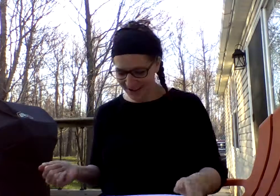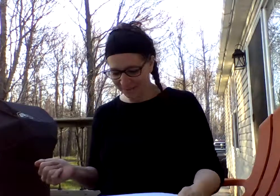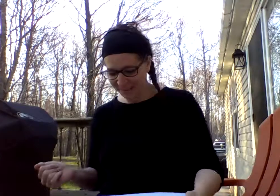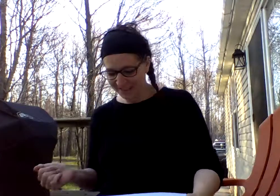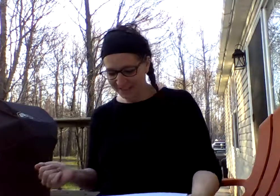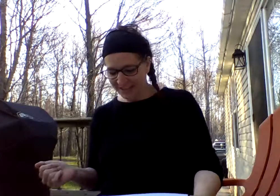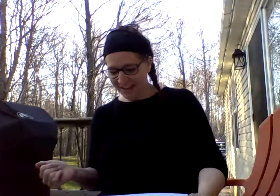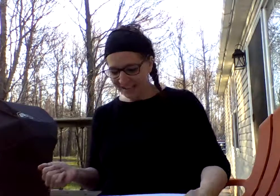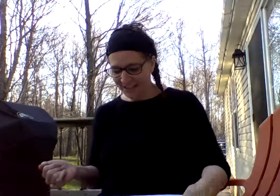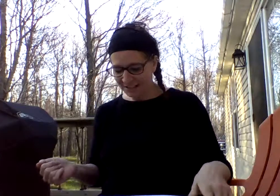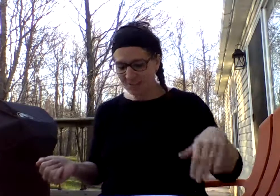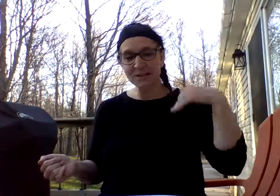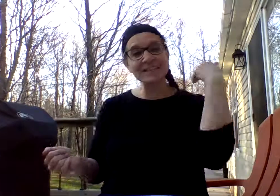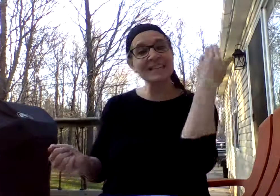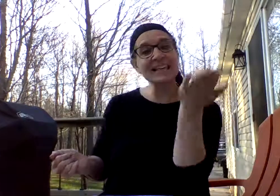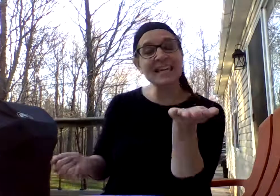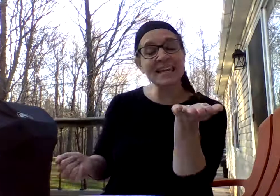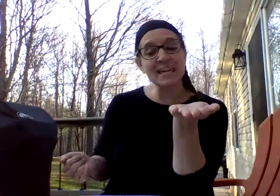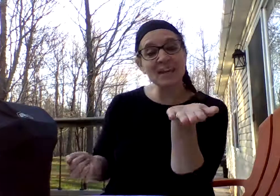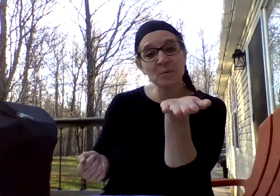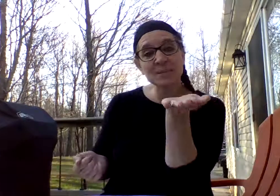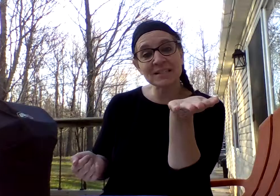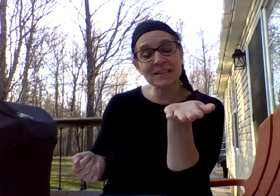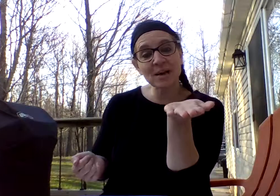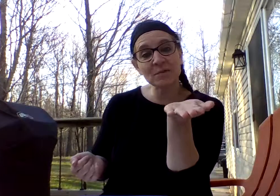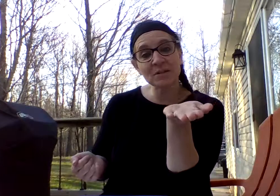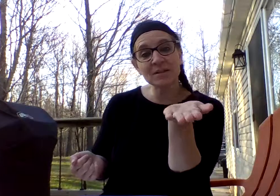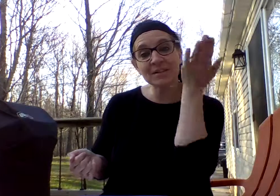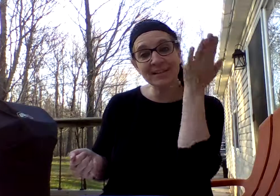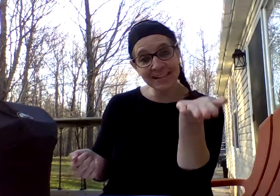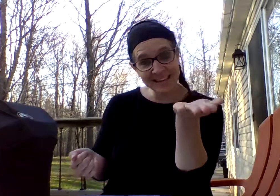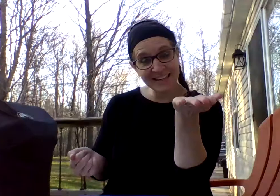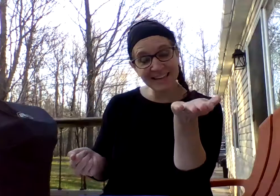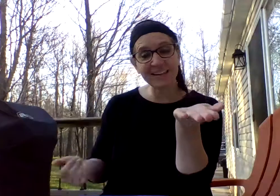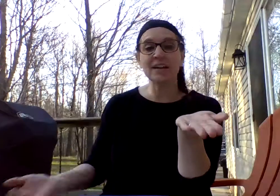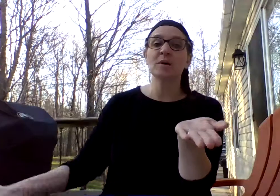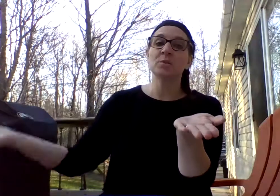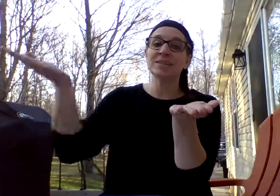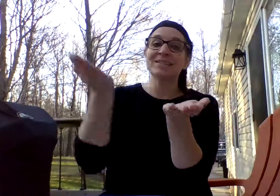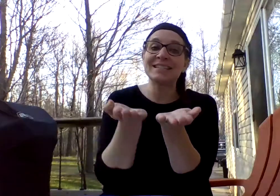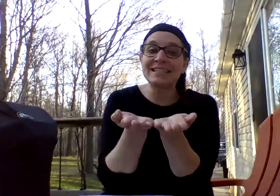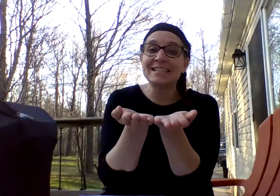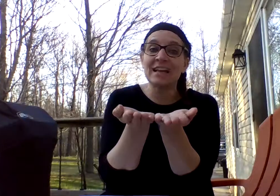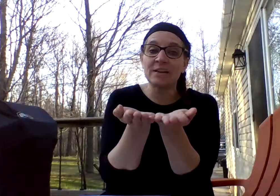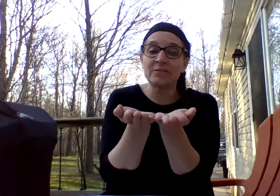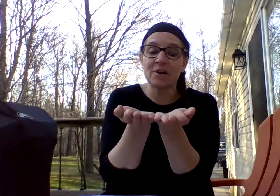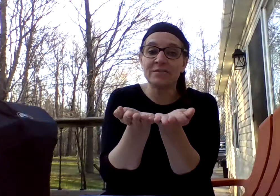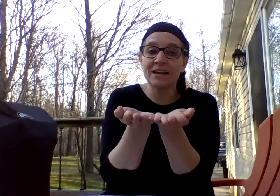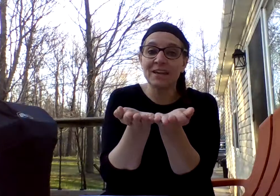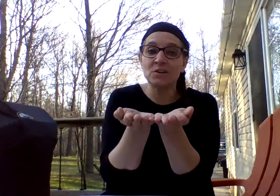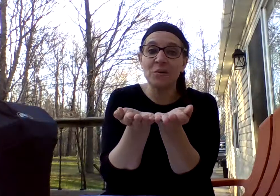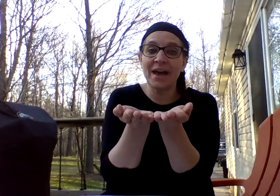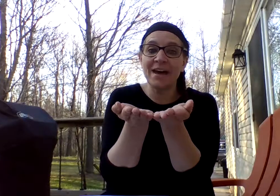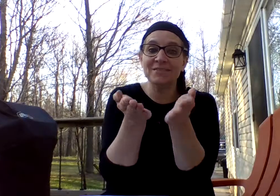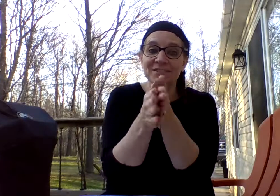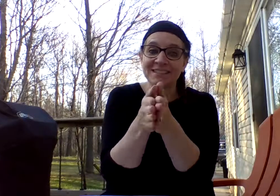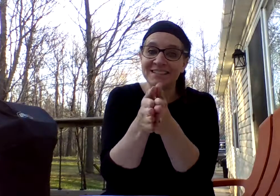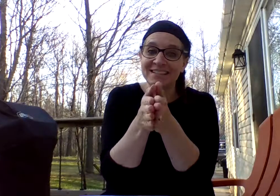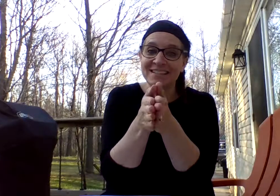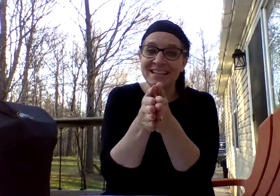job. And the last one is E. What's the sound? E. Put S in front of it. And you have C.